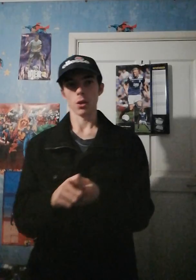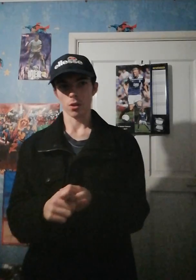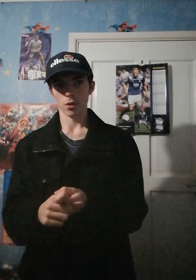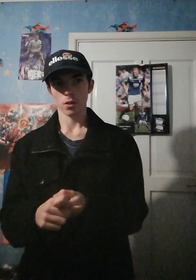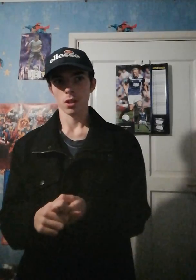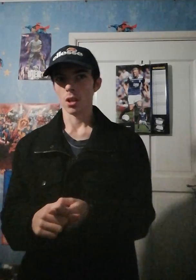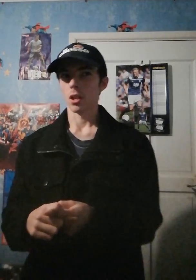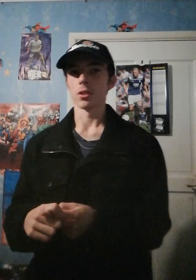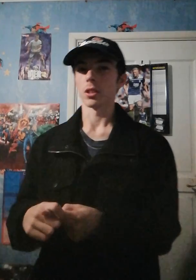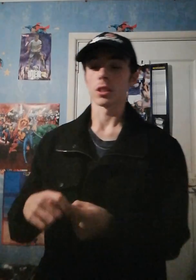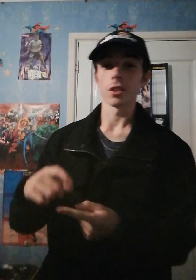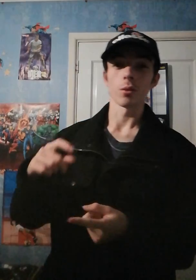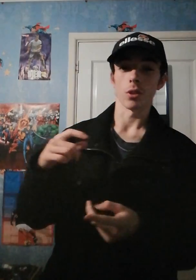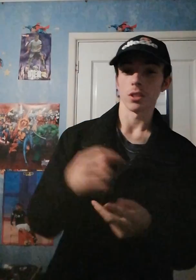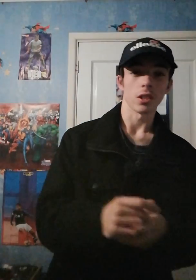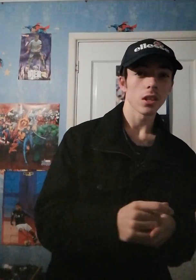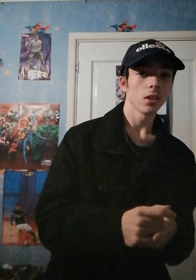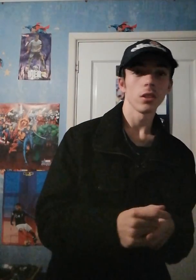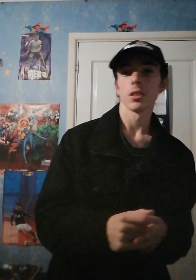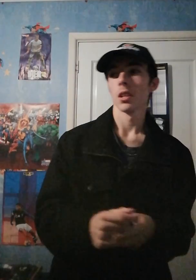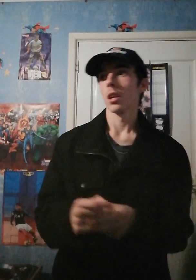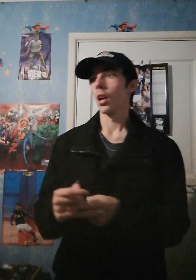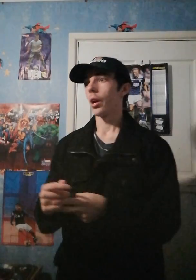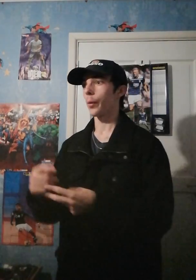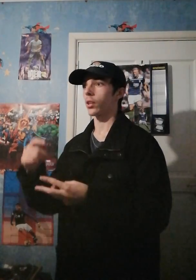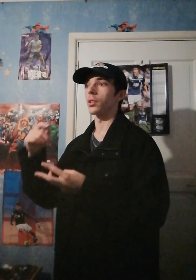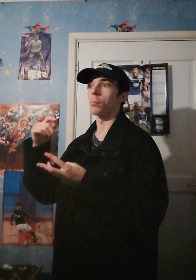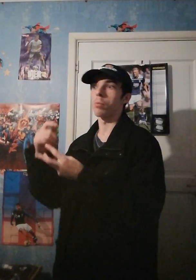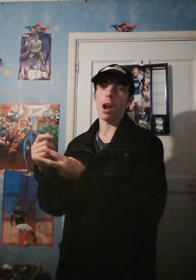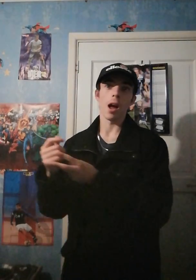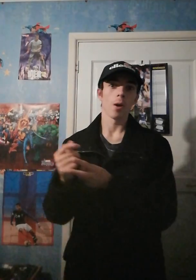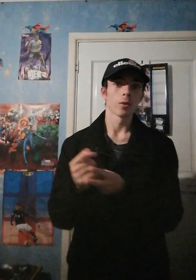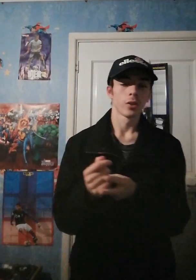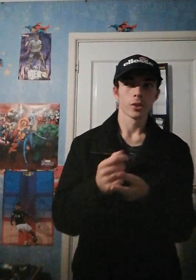Patriots. He's not going to get to a like the Steelers. He won't get to the Browns.